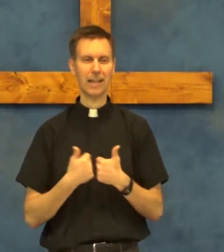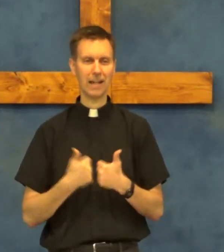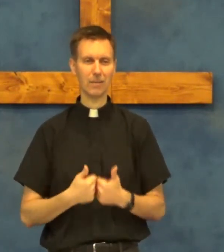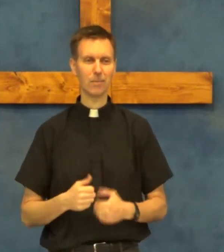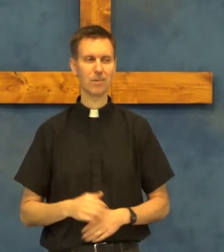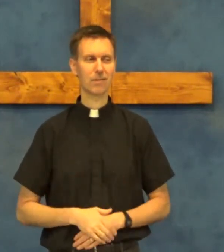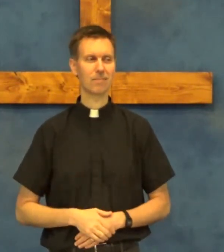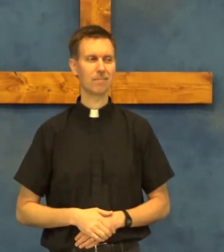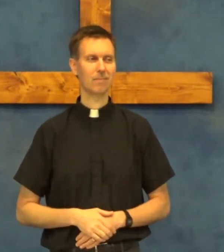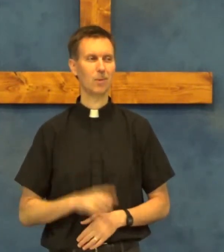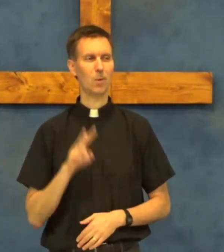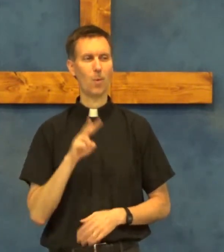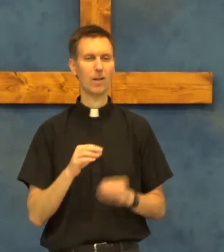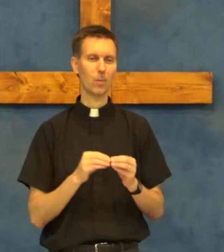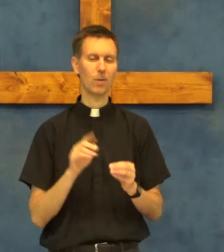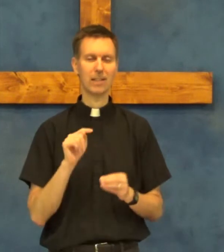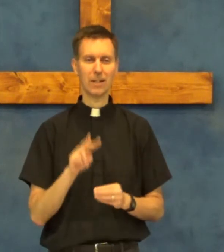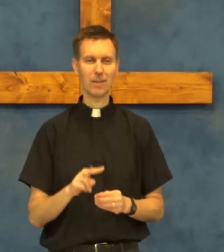games watch poor tv